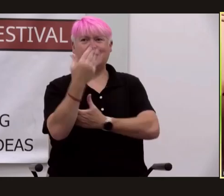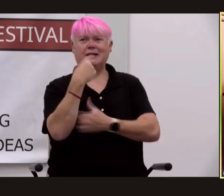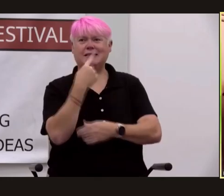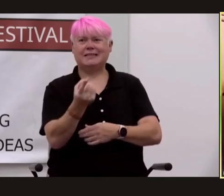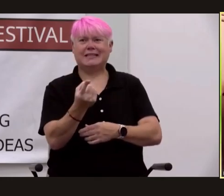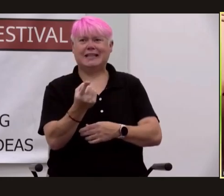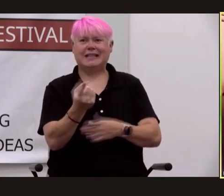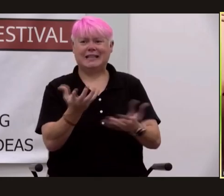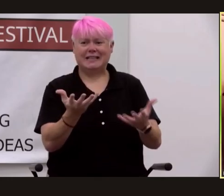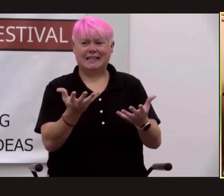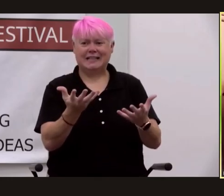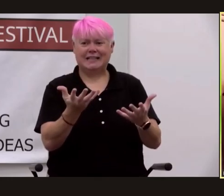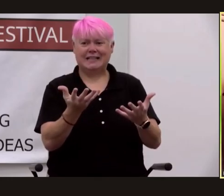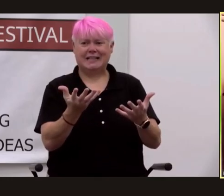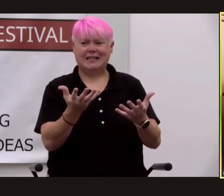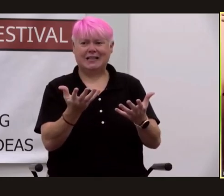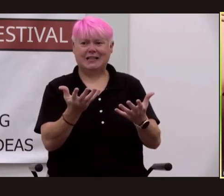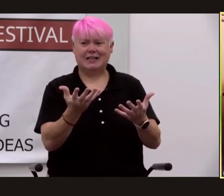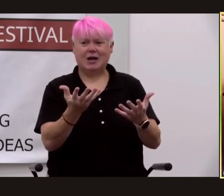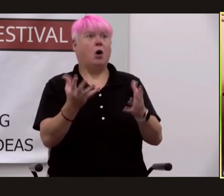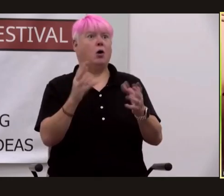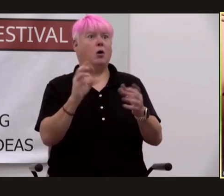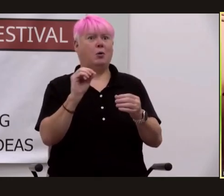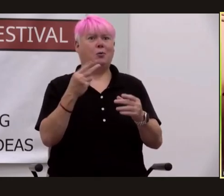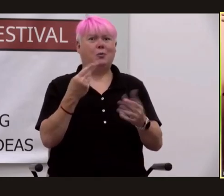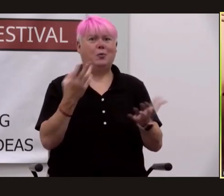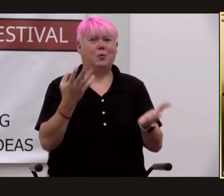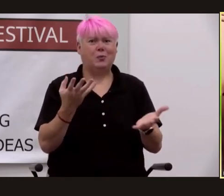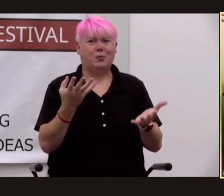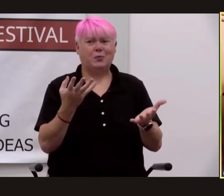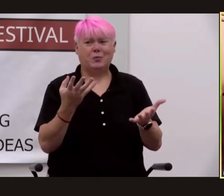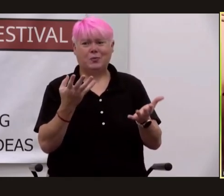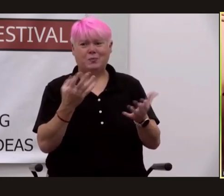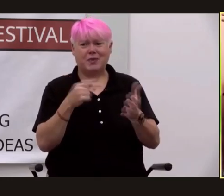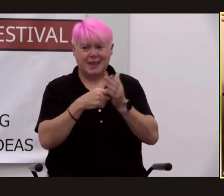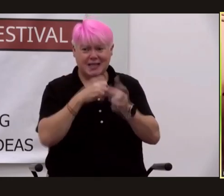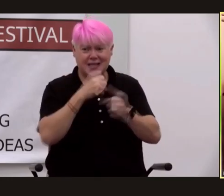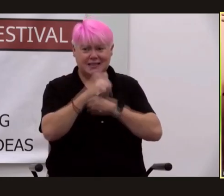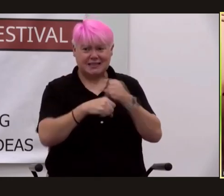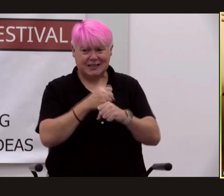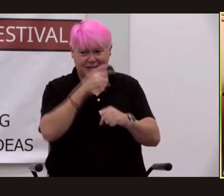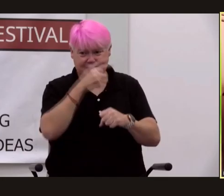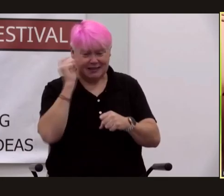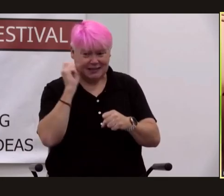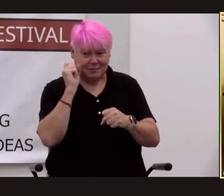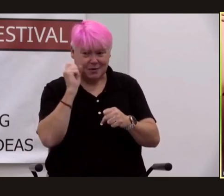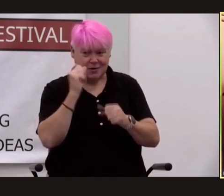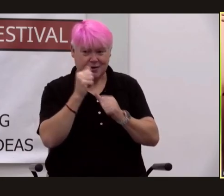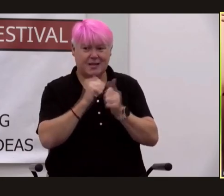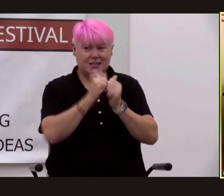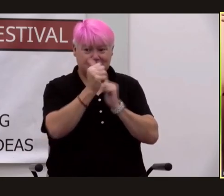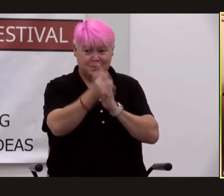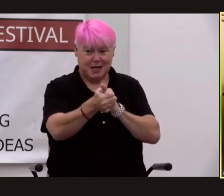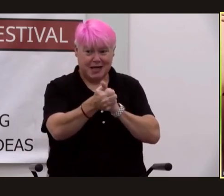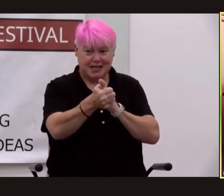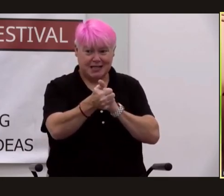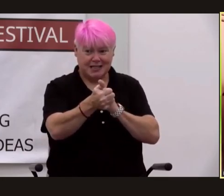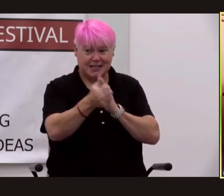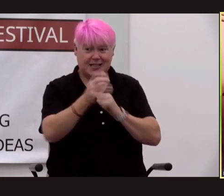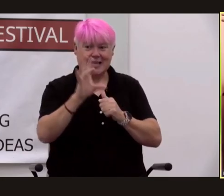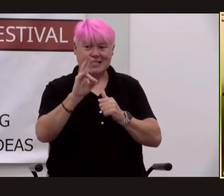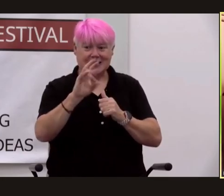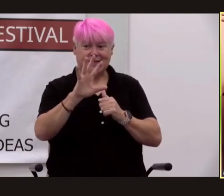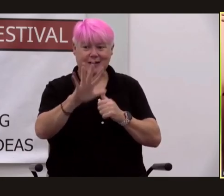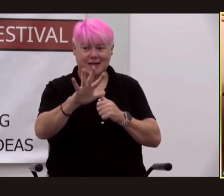homer simpson fashion don't that this year this summer that just passed would be the 75th